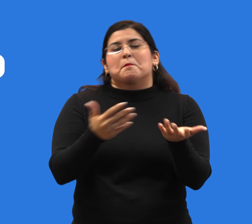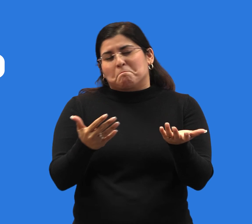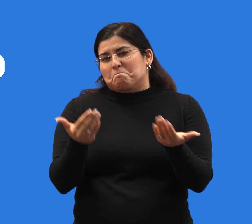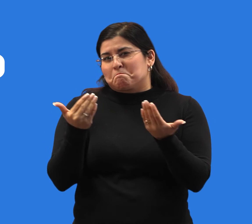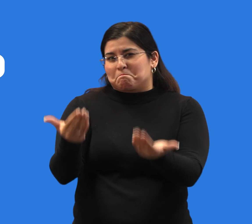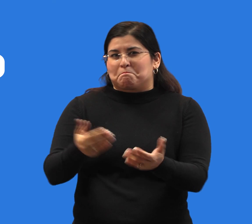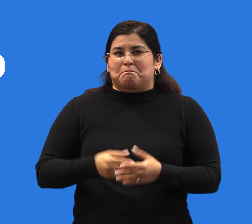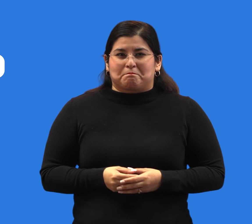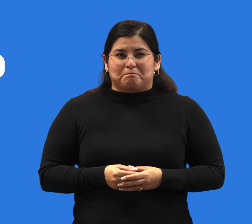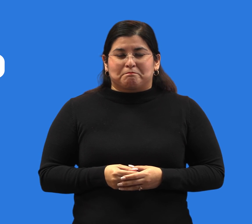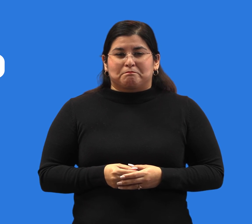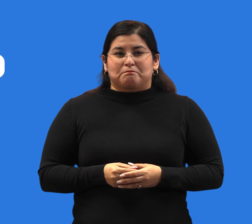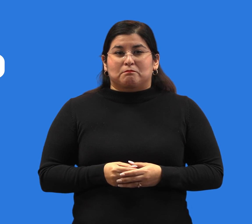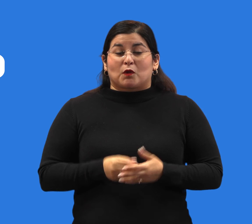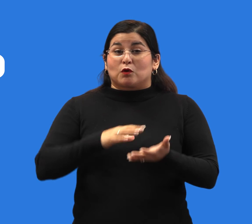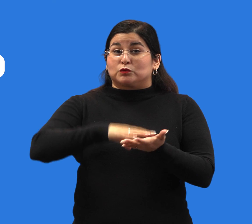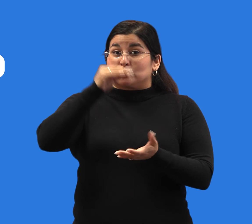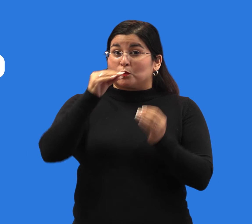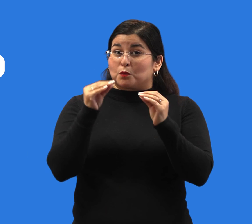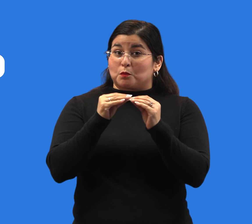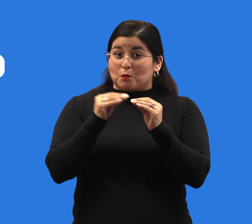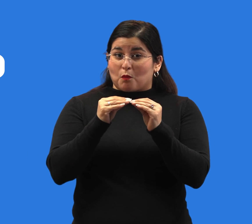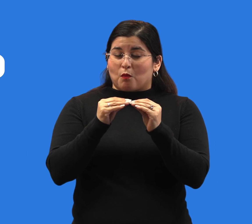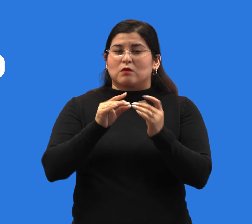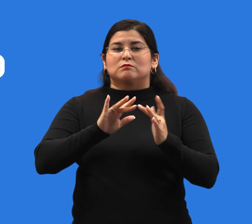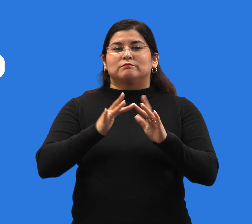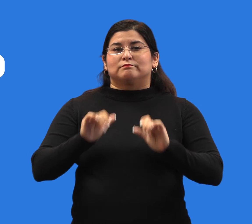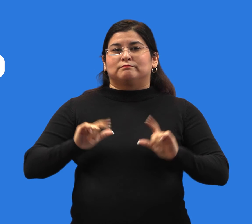cdc.gov forward slash coronavirus.